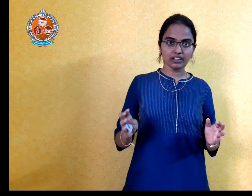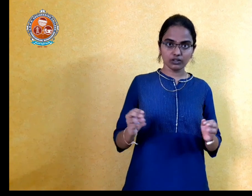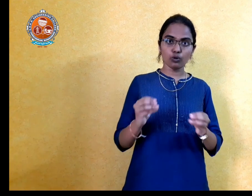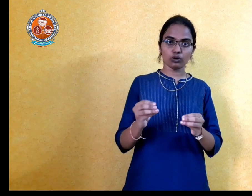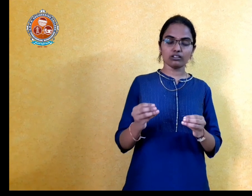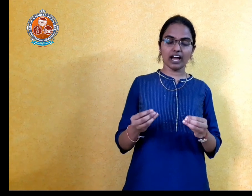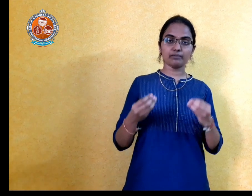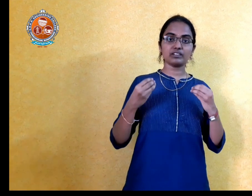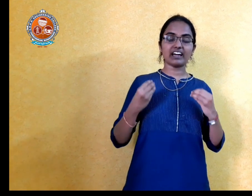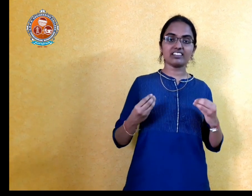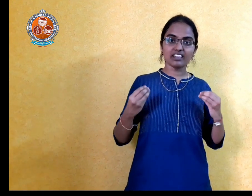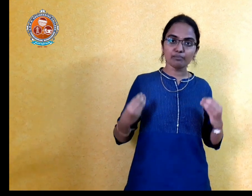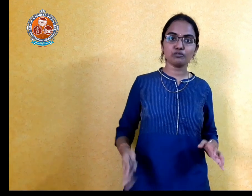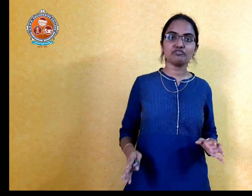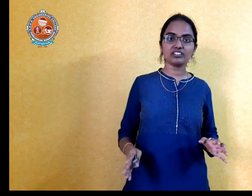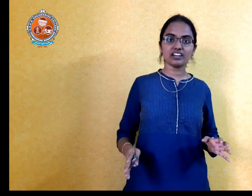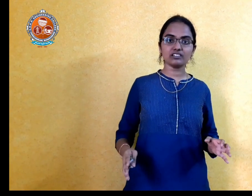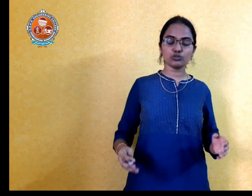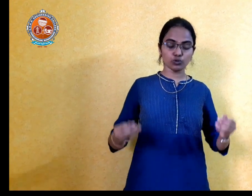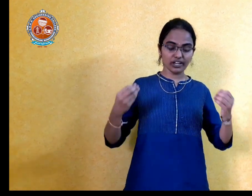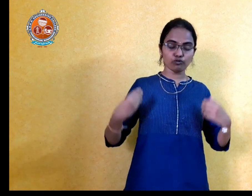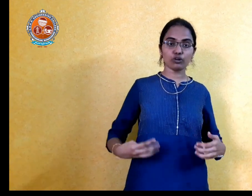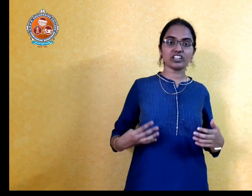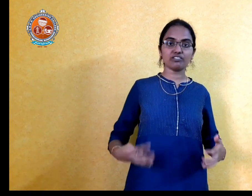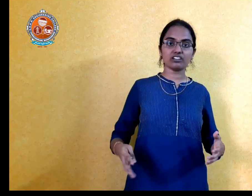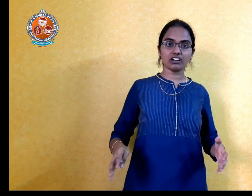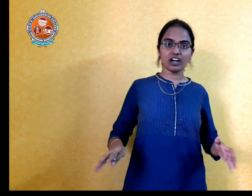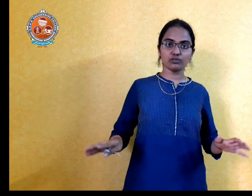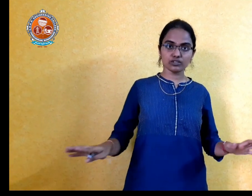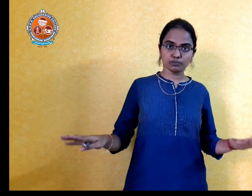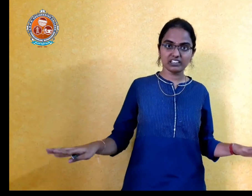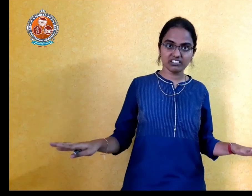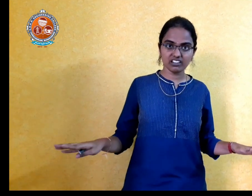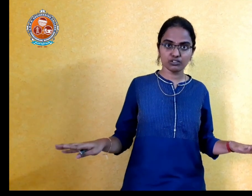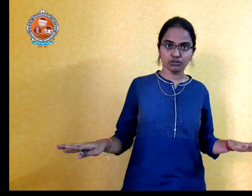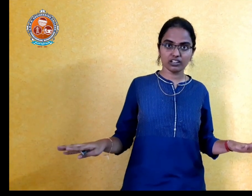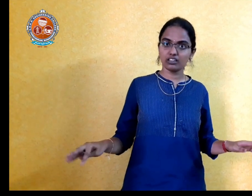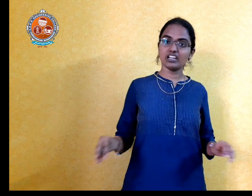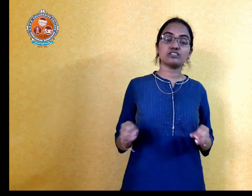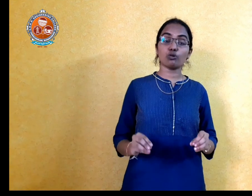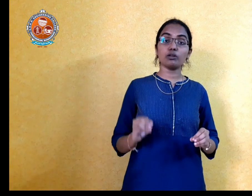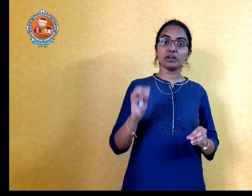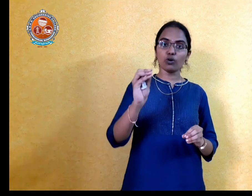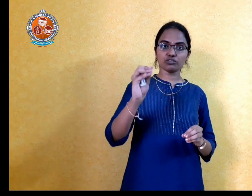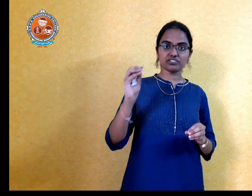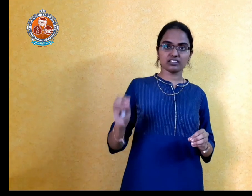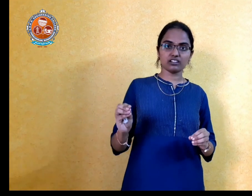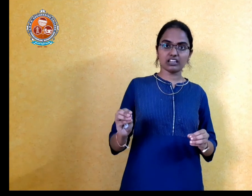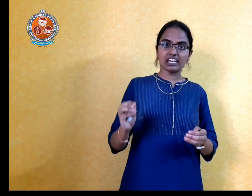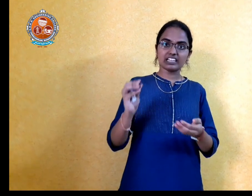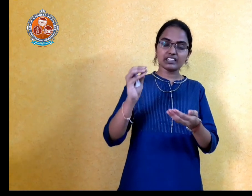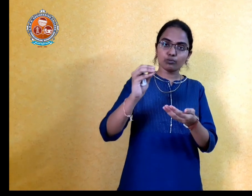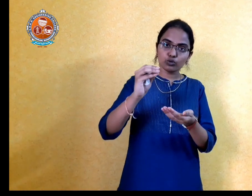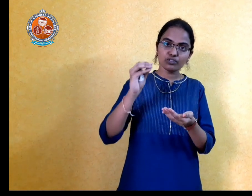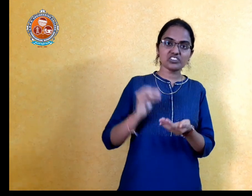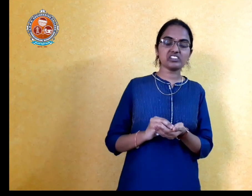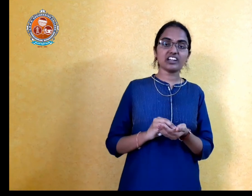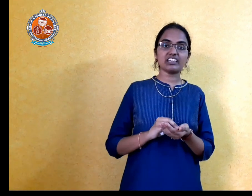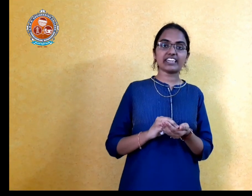and the example for that today whatever I was being here today it's only because of sir the motivation that he